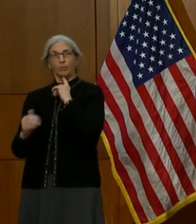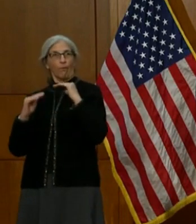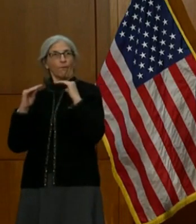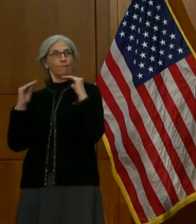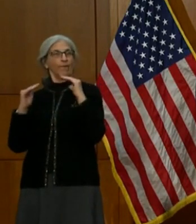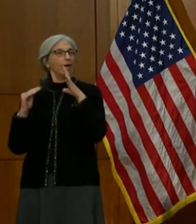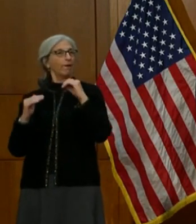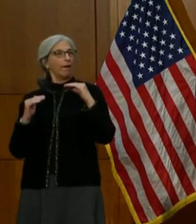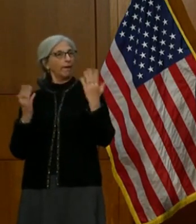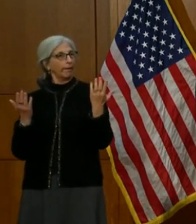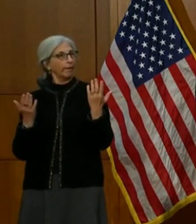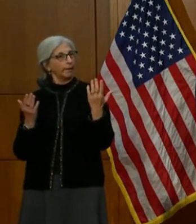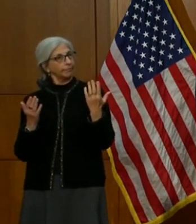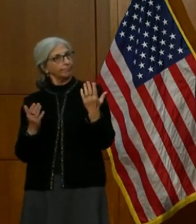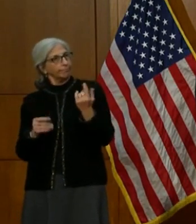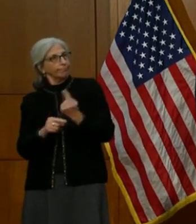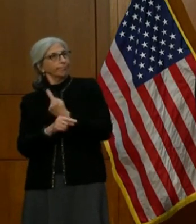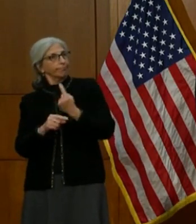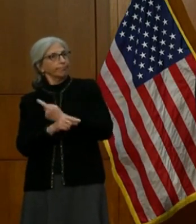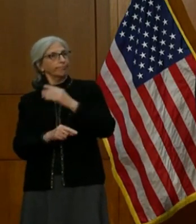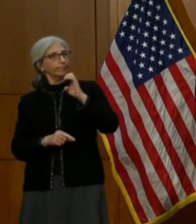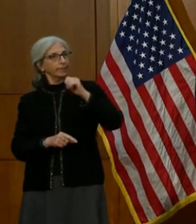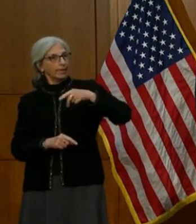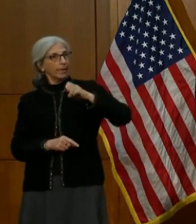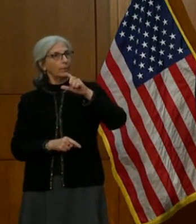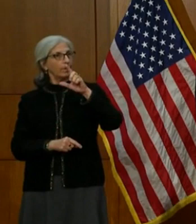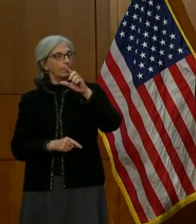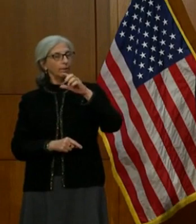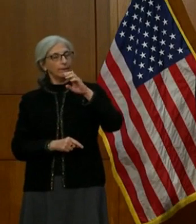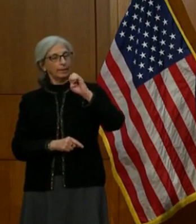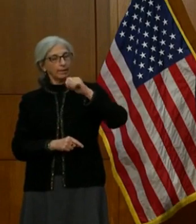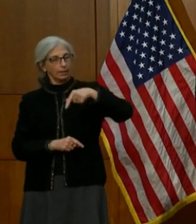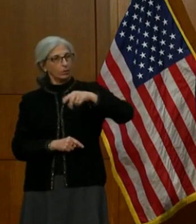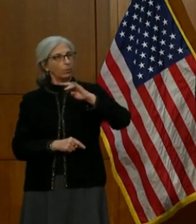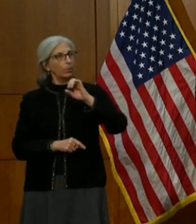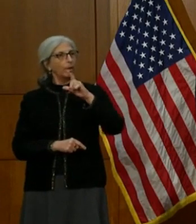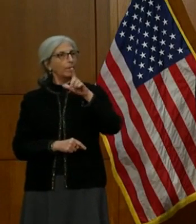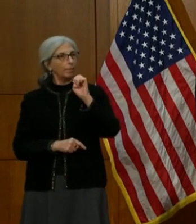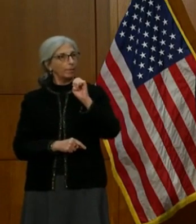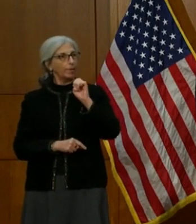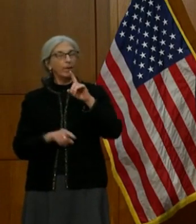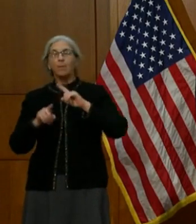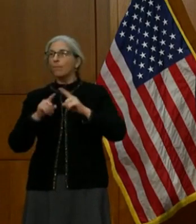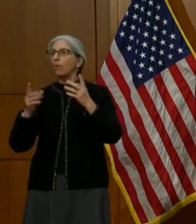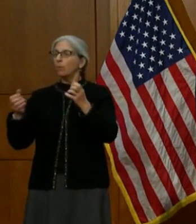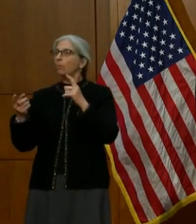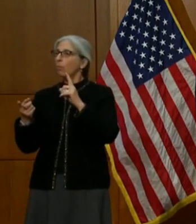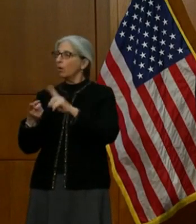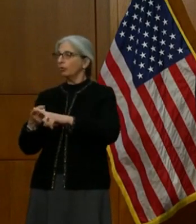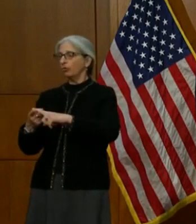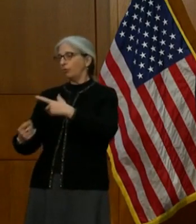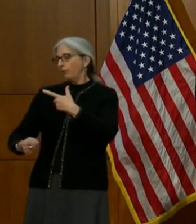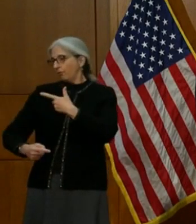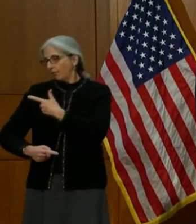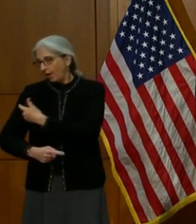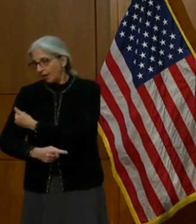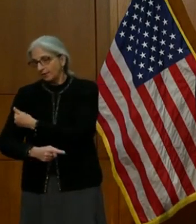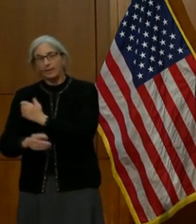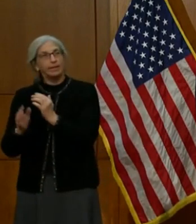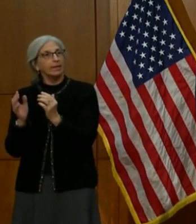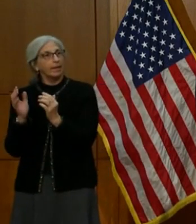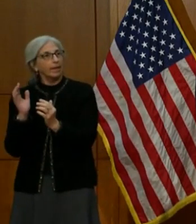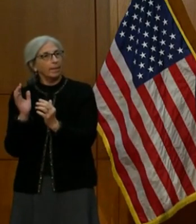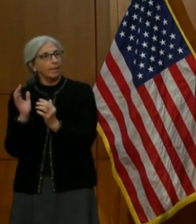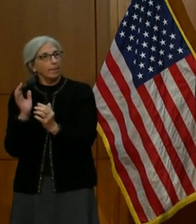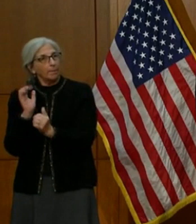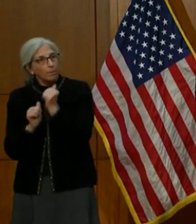be a roadblock to our being able to, in a very efficient manner, vaccinate as many people as we possibly can as